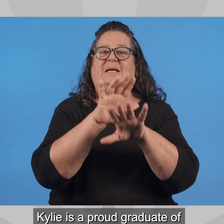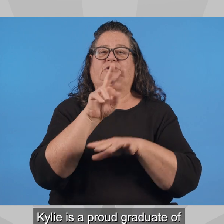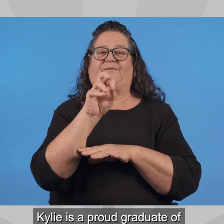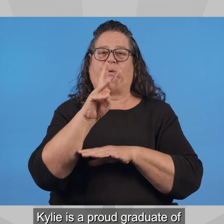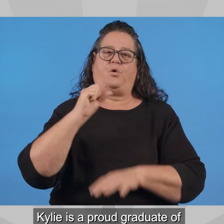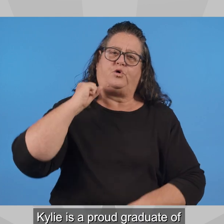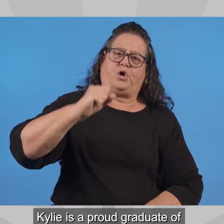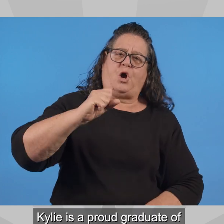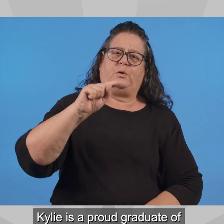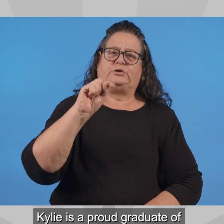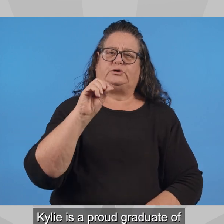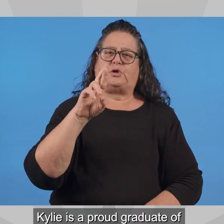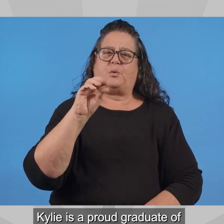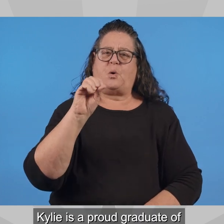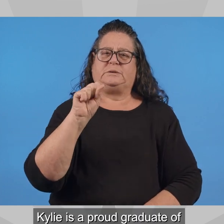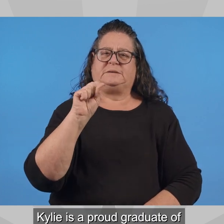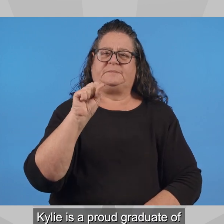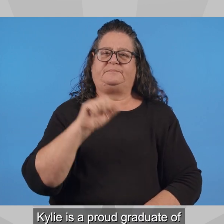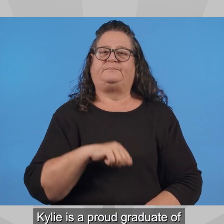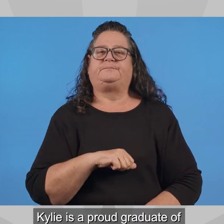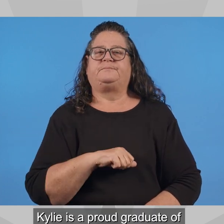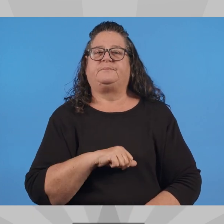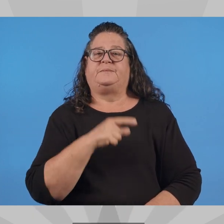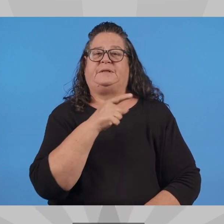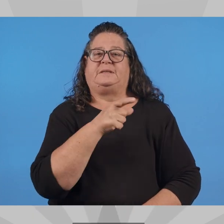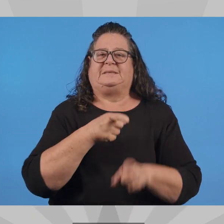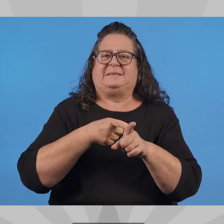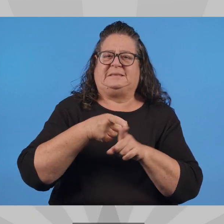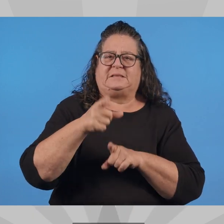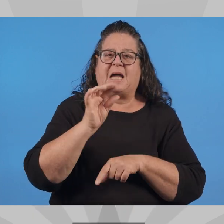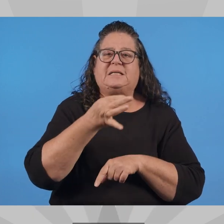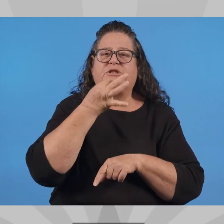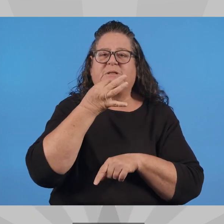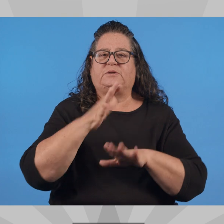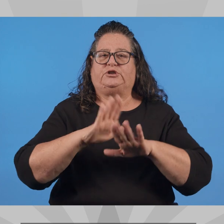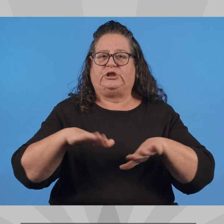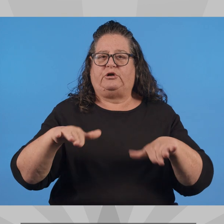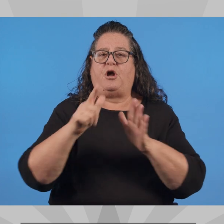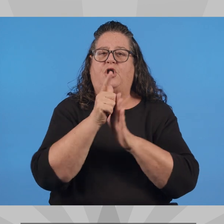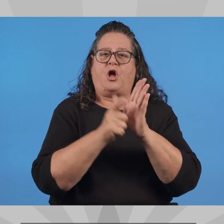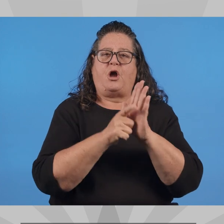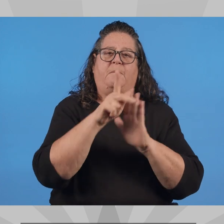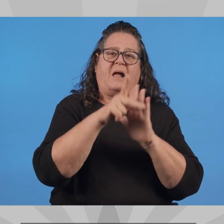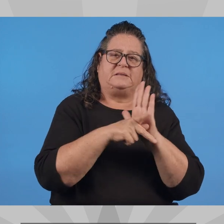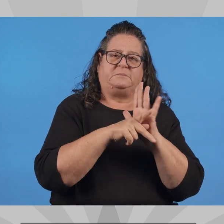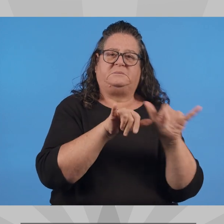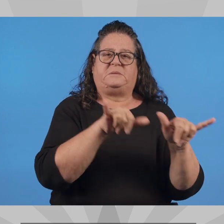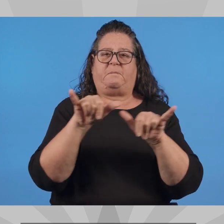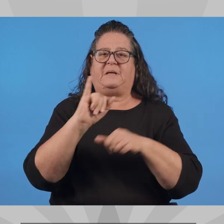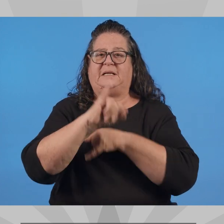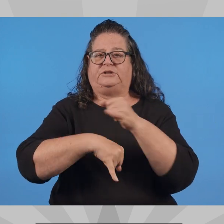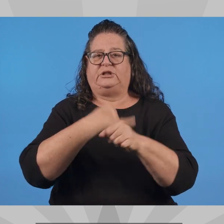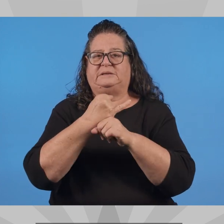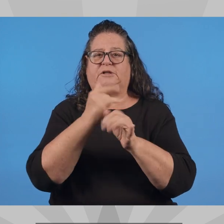Kiley is a proud graduate of Mountain View High School. Go Toros! Additionally, she holds